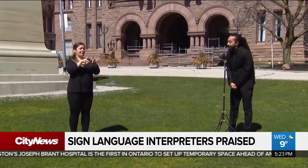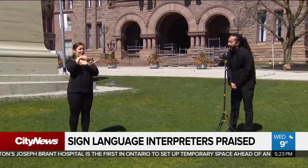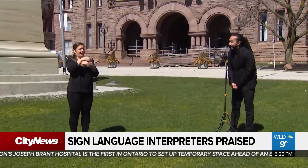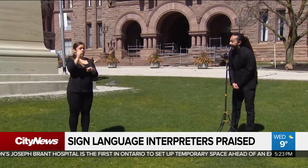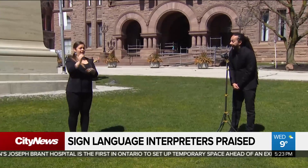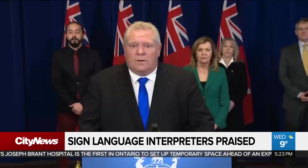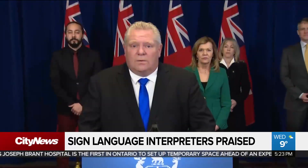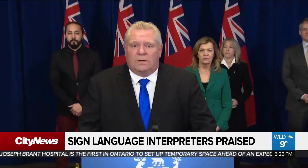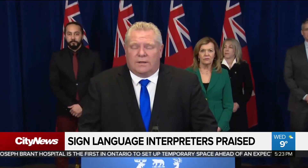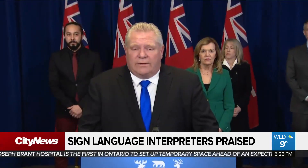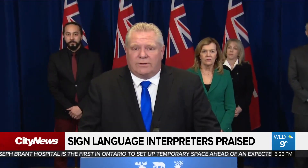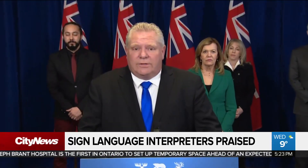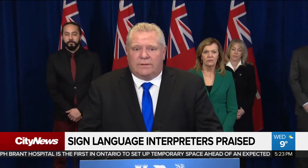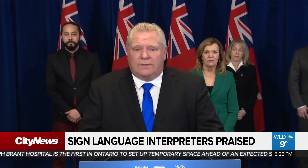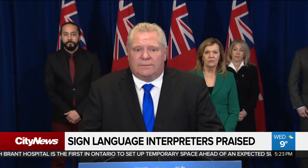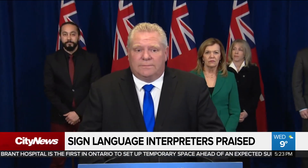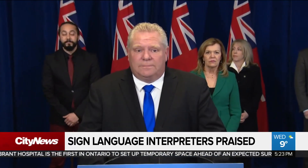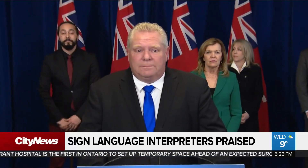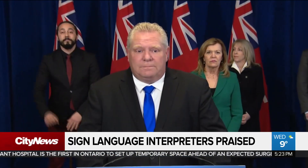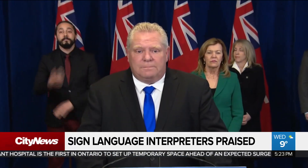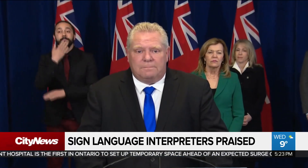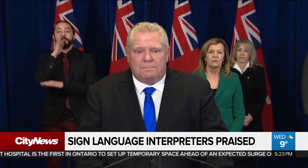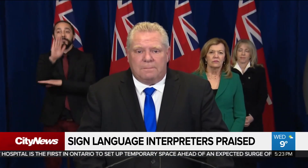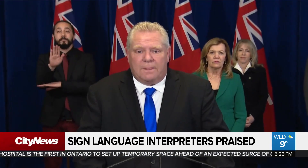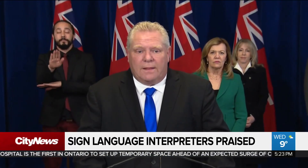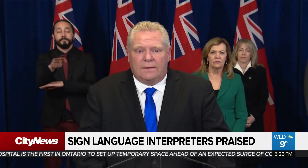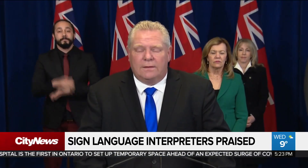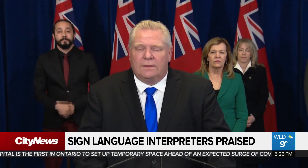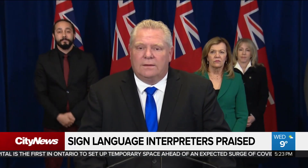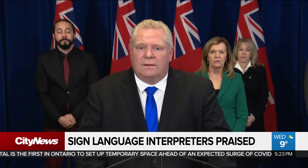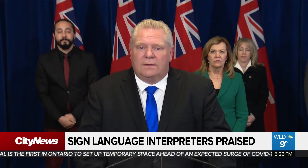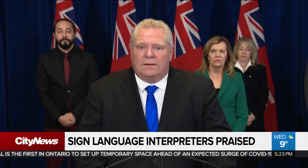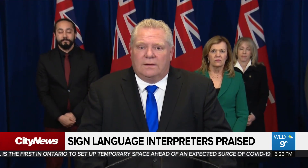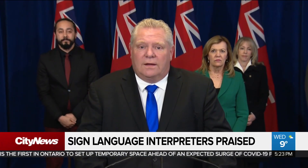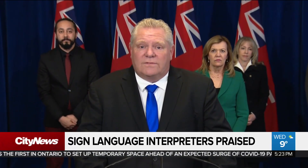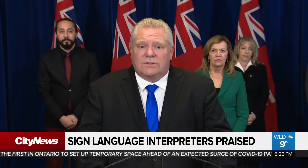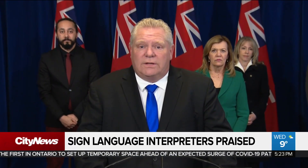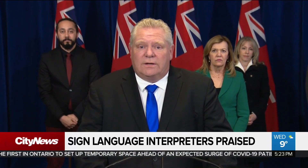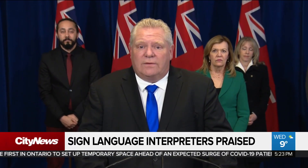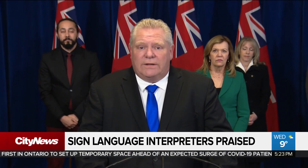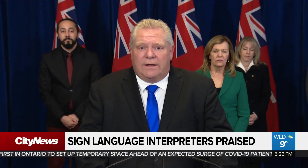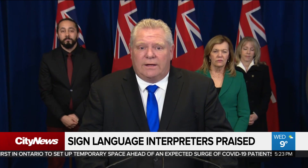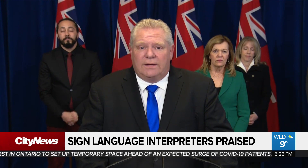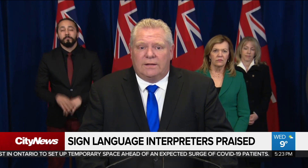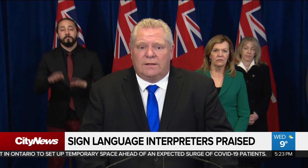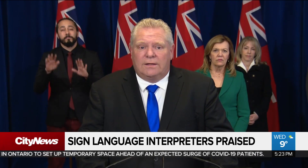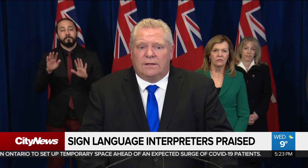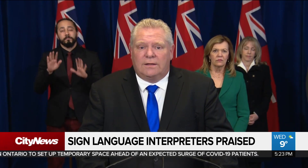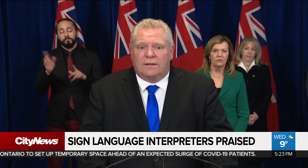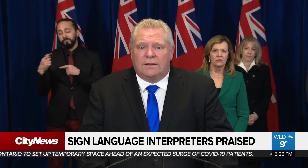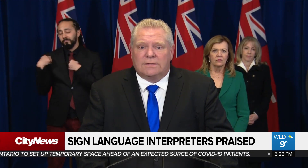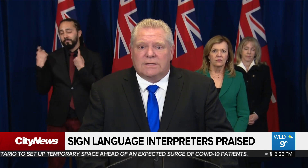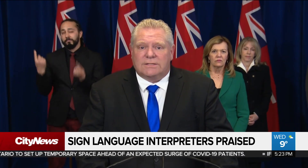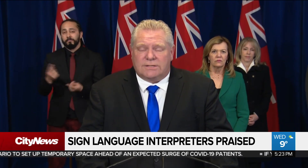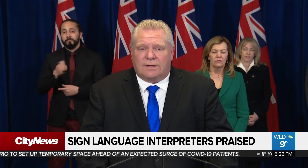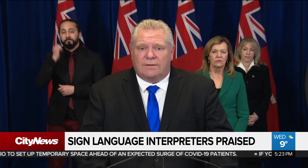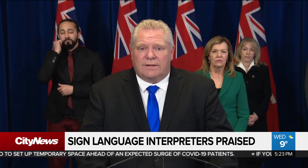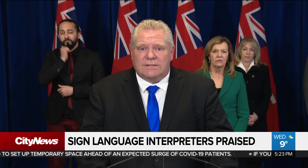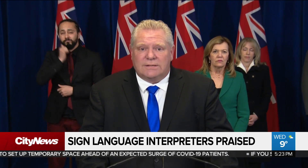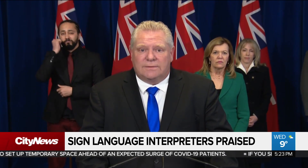by day. Well, good afternoon. He is the man behind the premier, literally. Christopher Delage is the American sign language